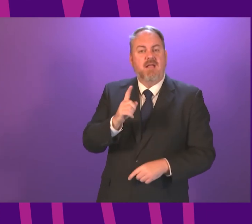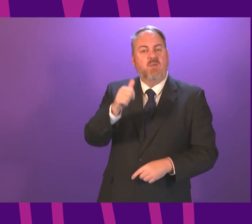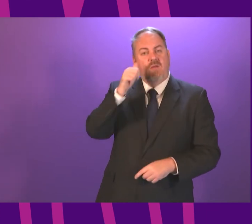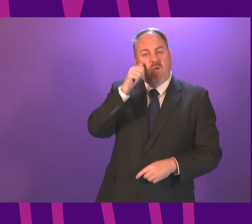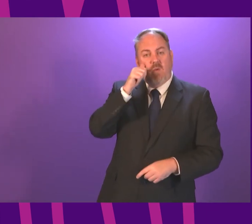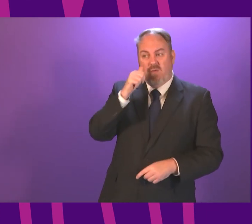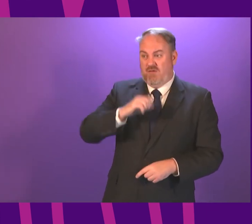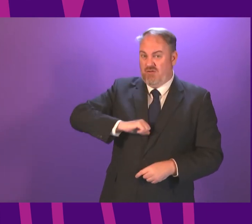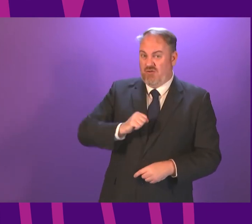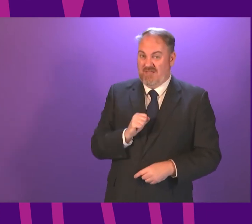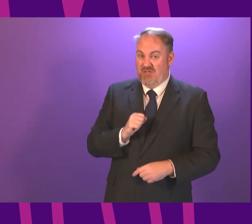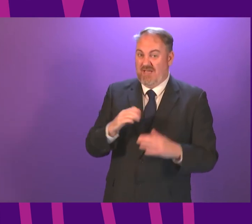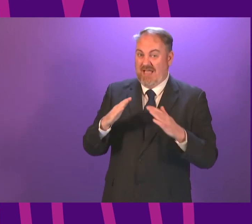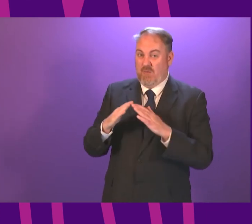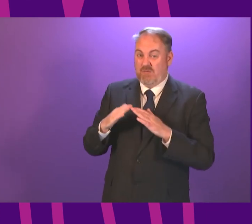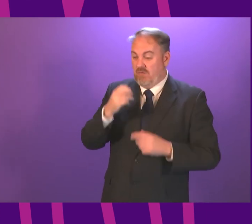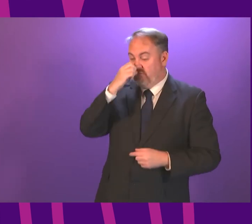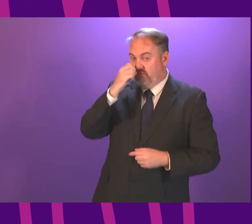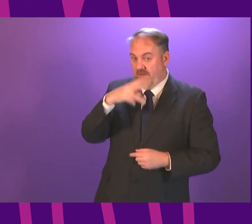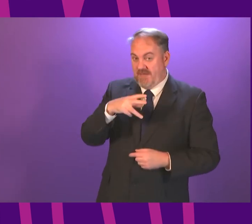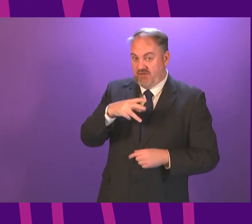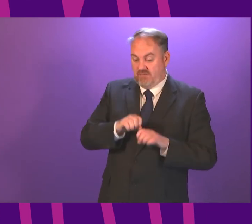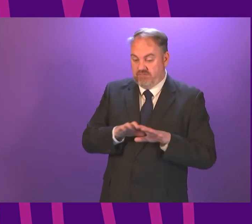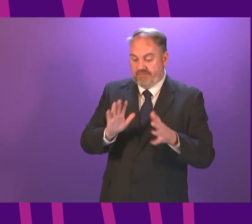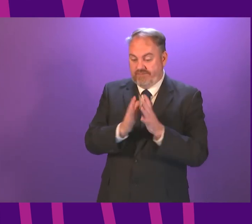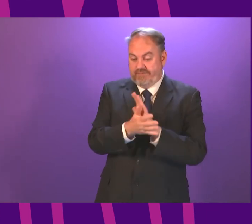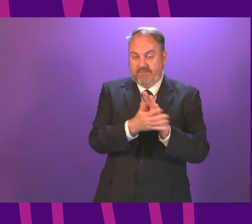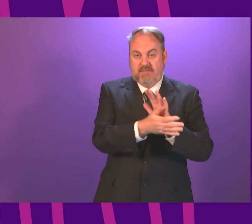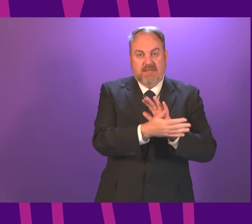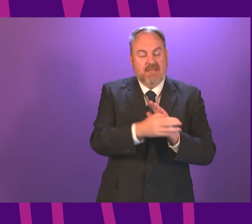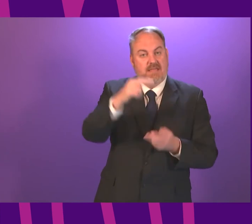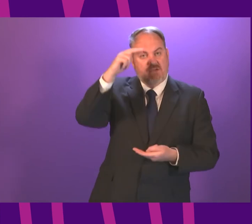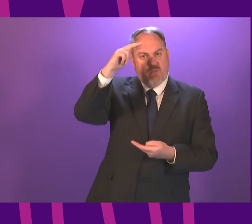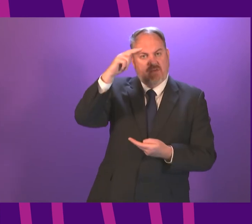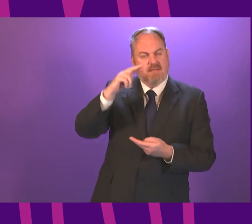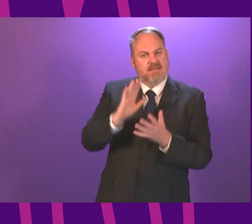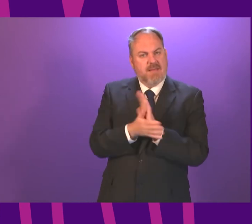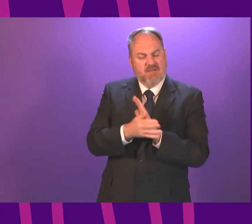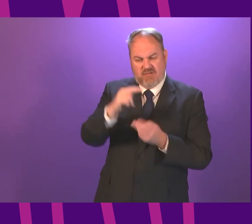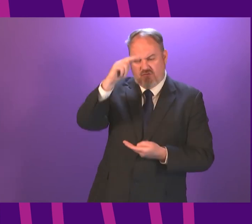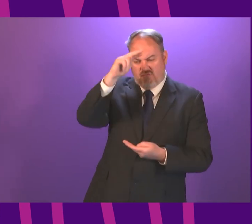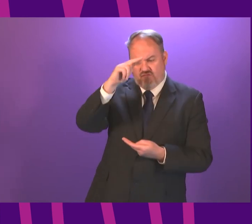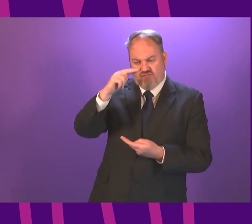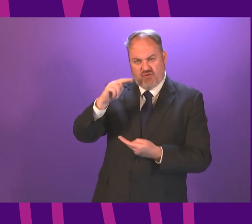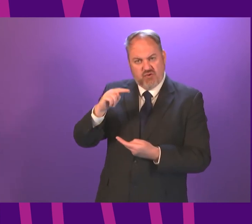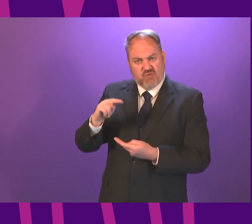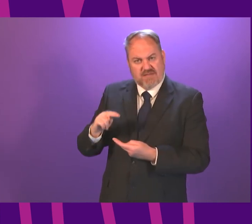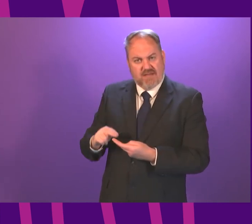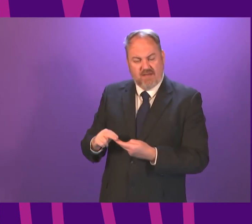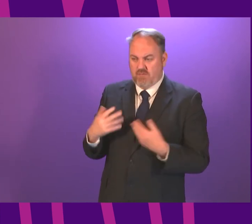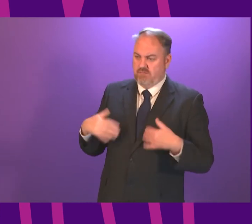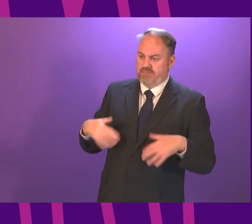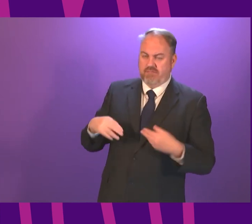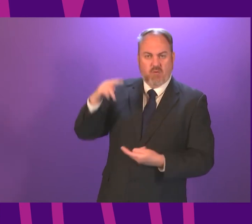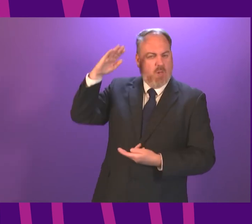Scotland's household waste reached its lowest level since official recording began. And we are fully committed to further accelerating progress